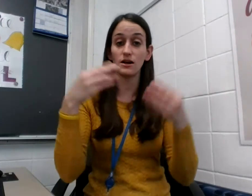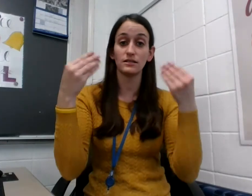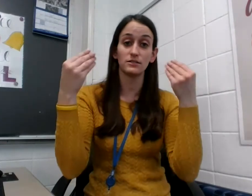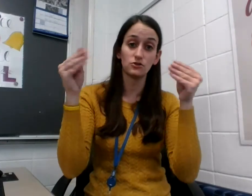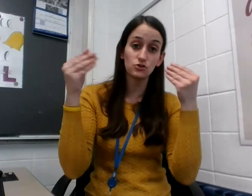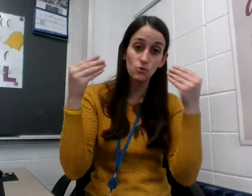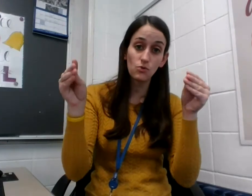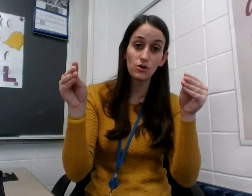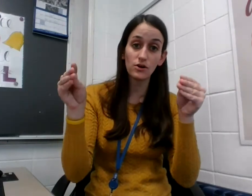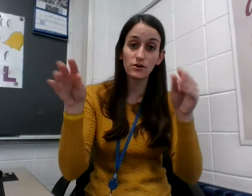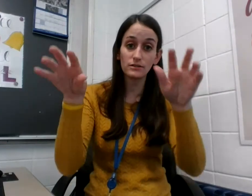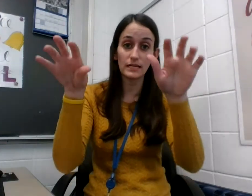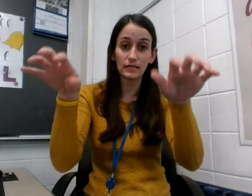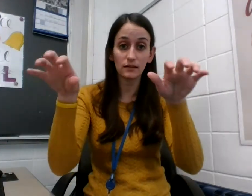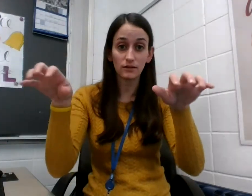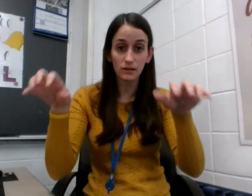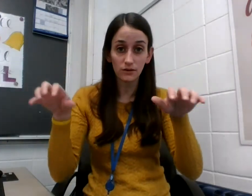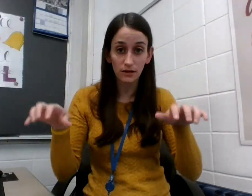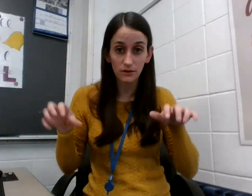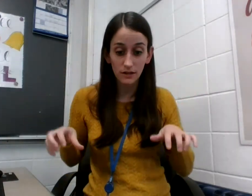and stores, like here and here and here and here.